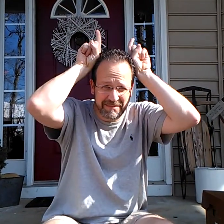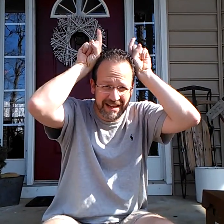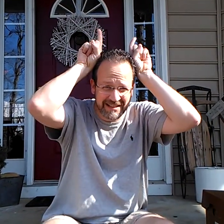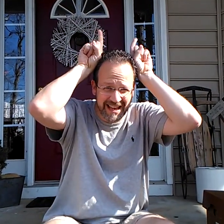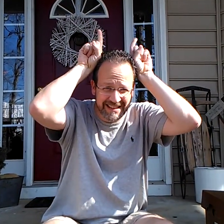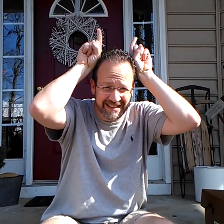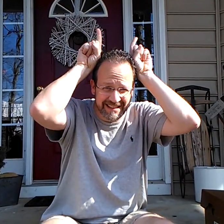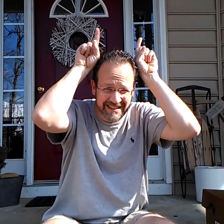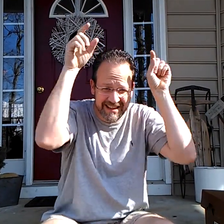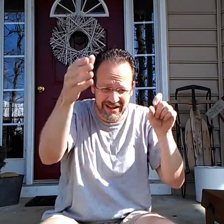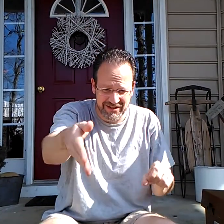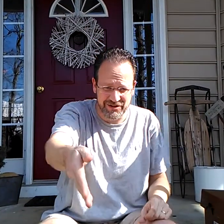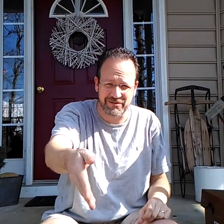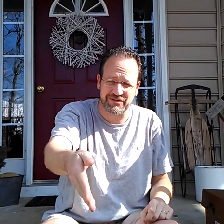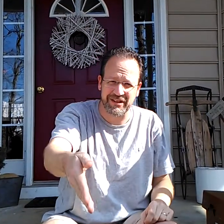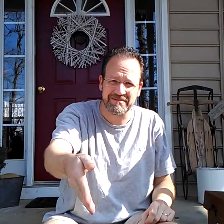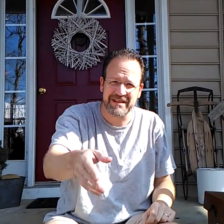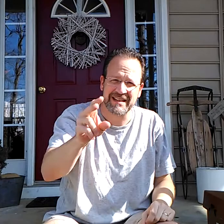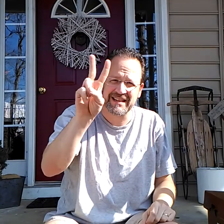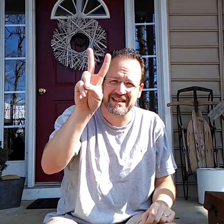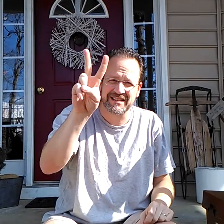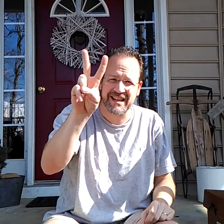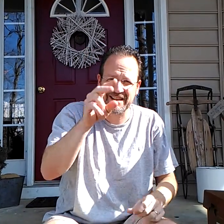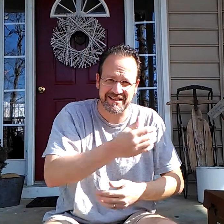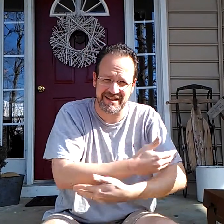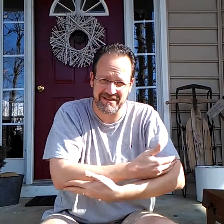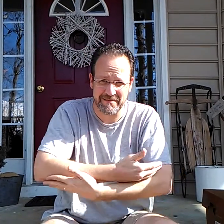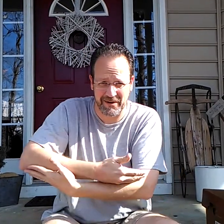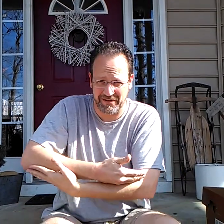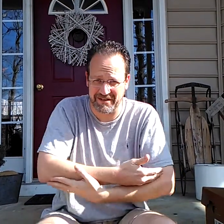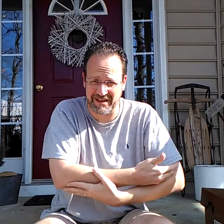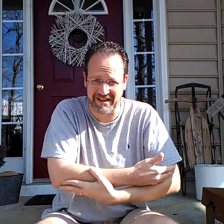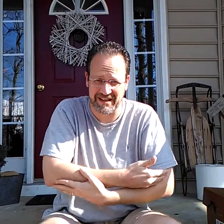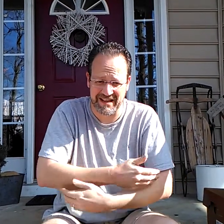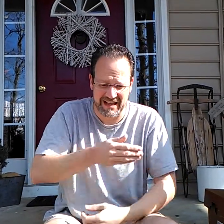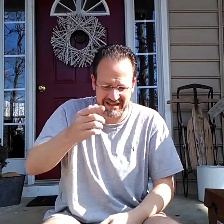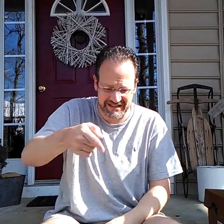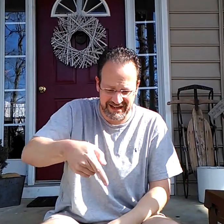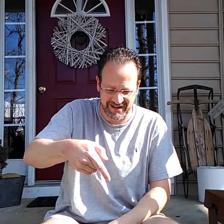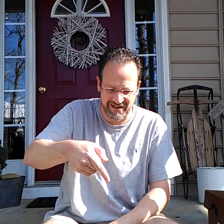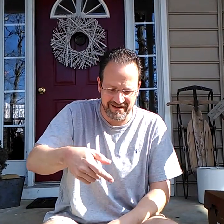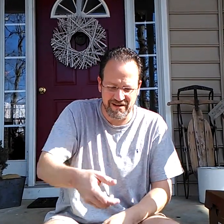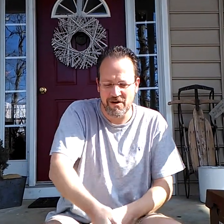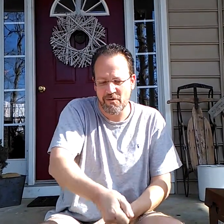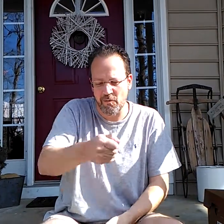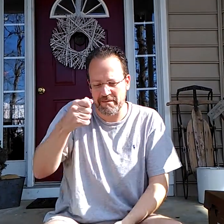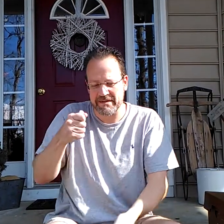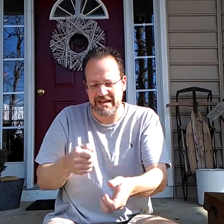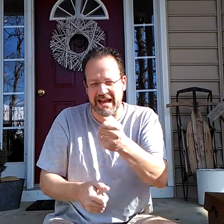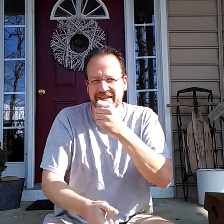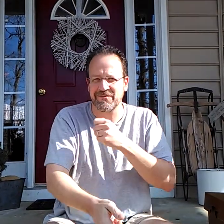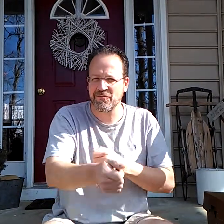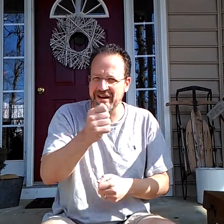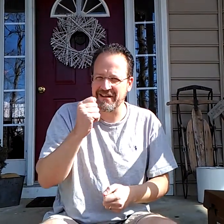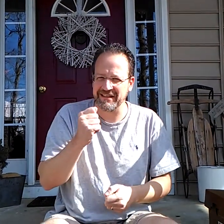by Satan. Jerusalem, second. Birth. Sychar, woman at the well.